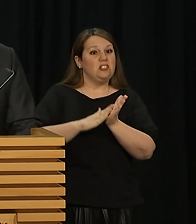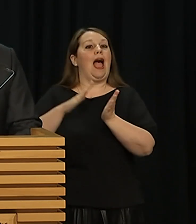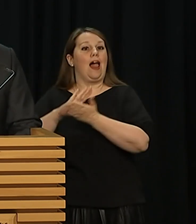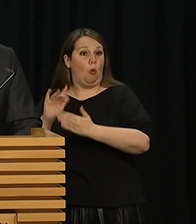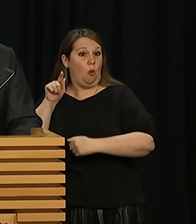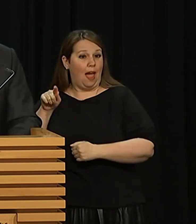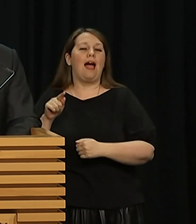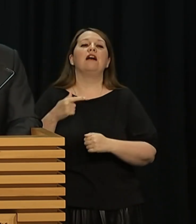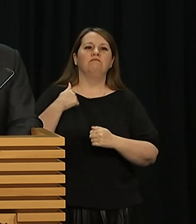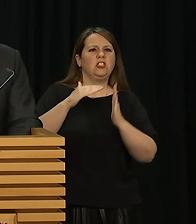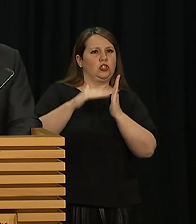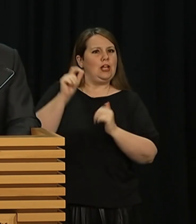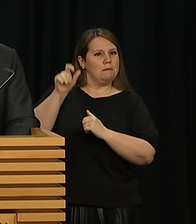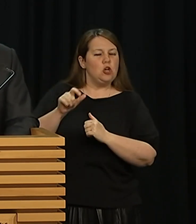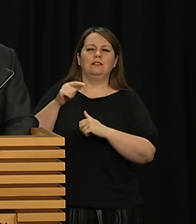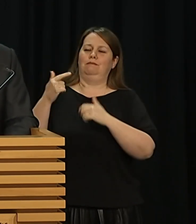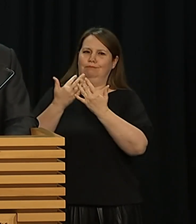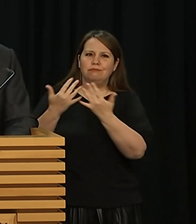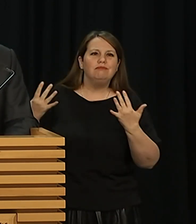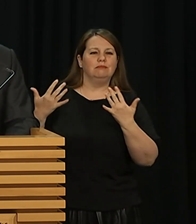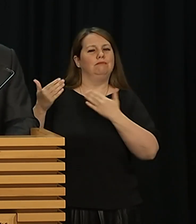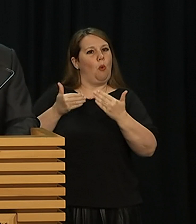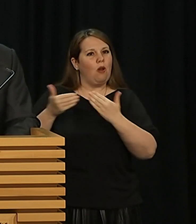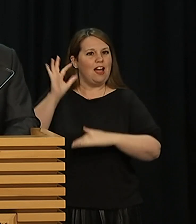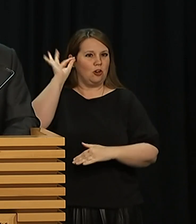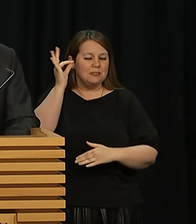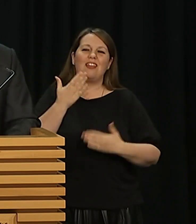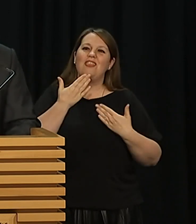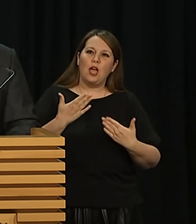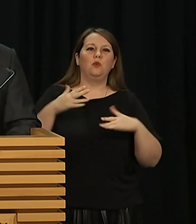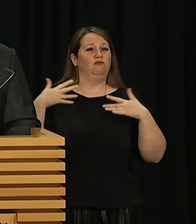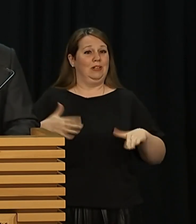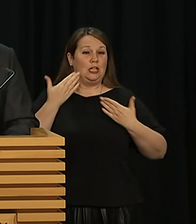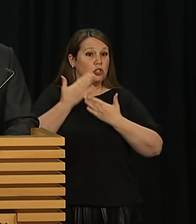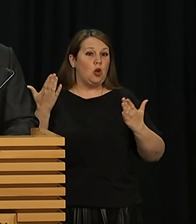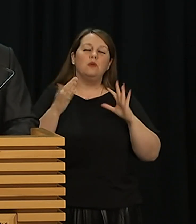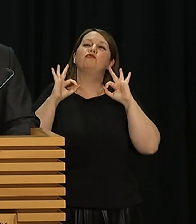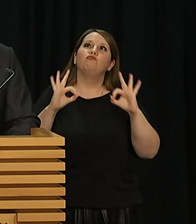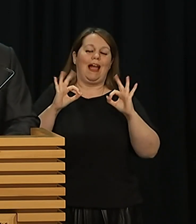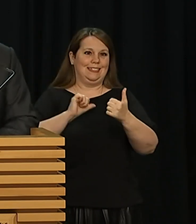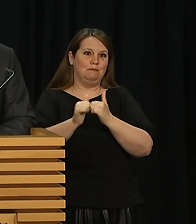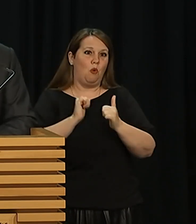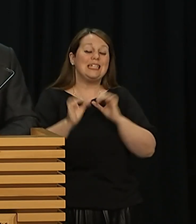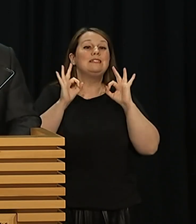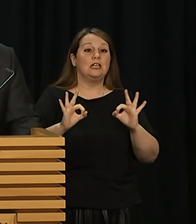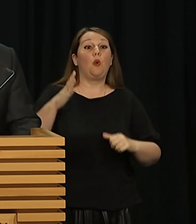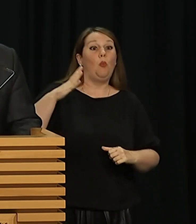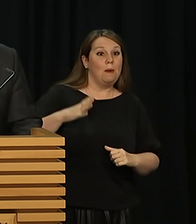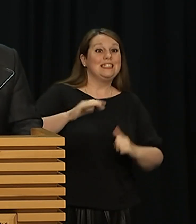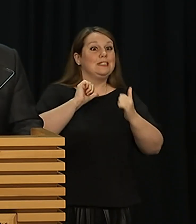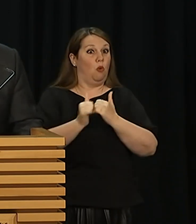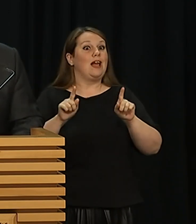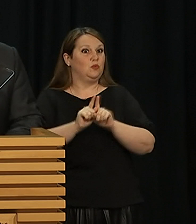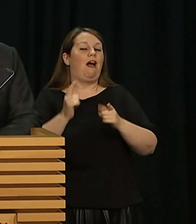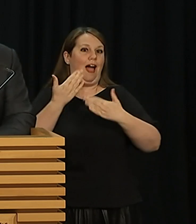tournament. It truly showcased all that is great about sport, and in particular about women's sport and Aotearoa New